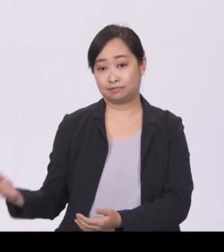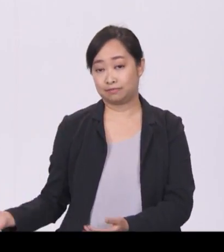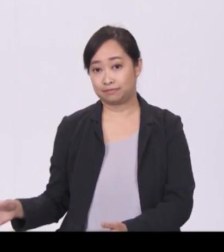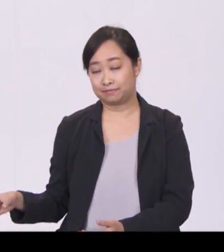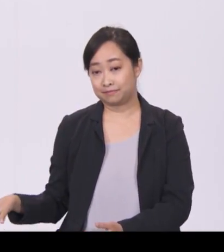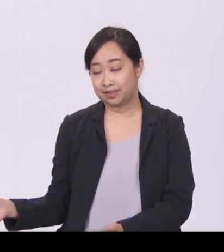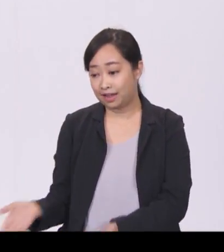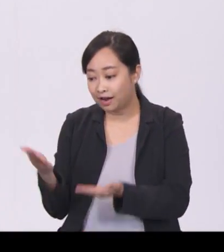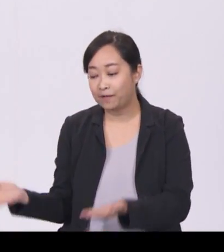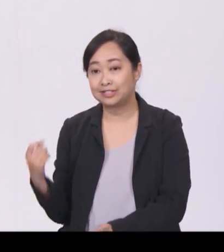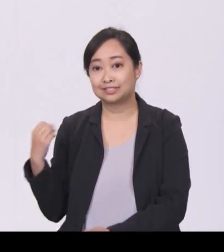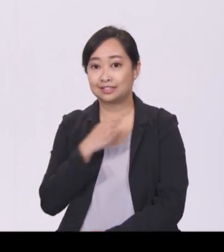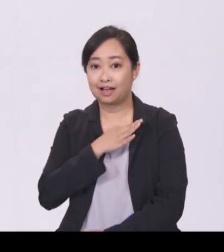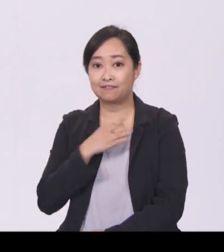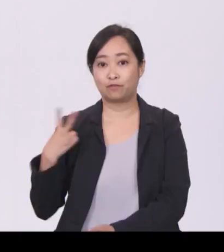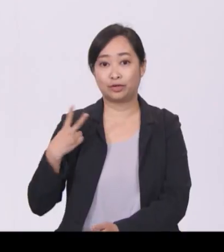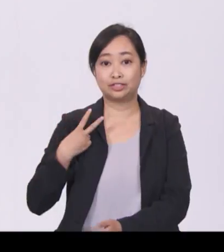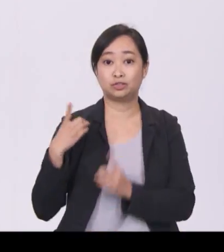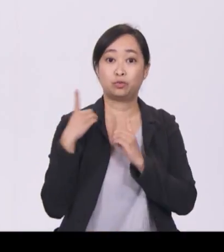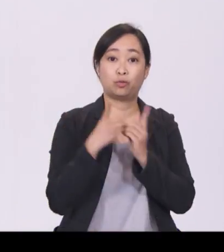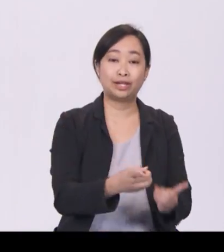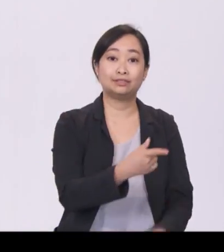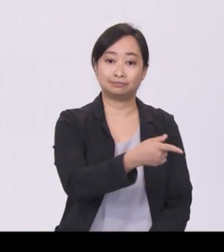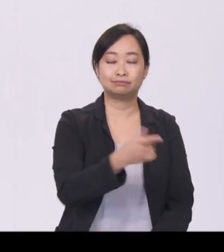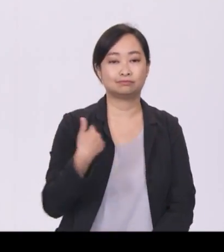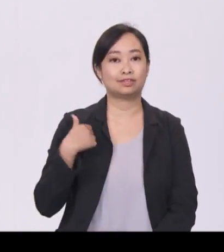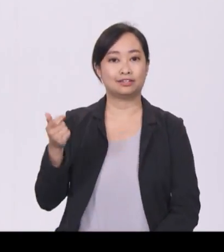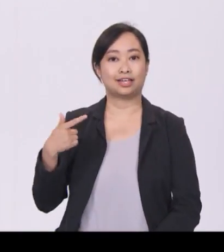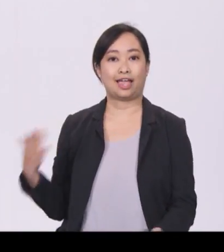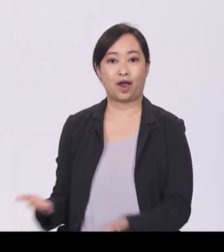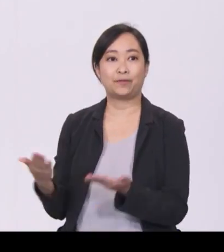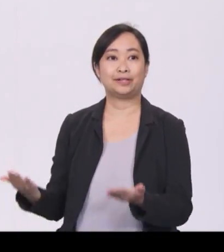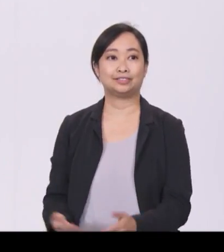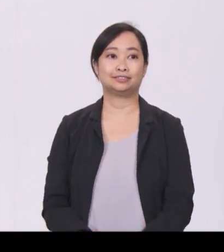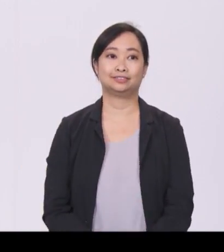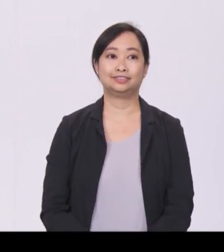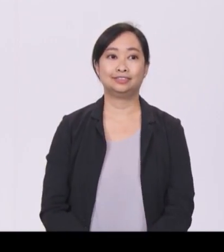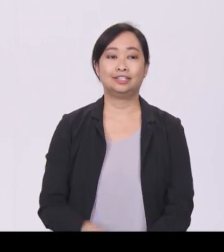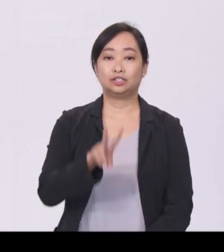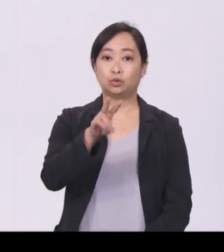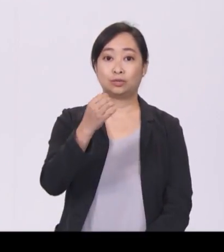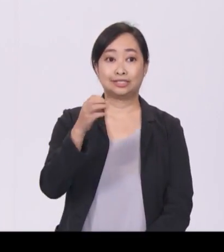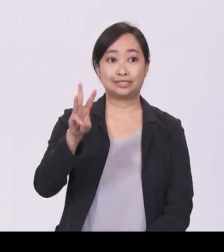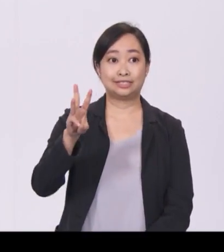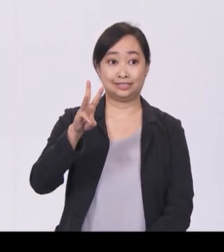In 2016, we piloted the Business and IPC Partnership Scheme, or BIPs.